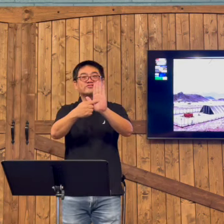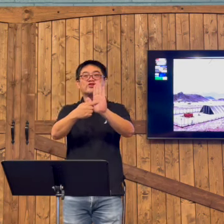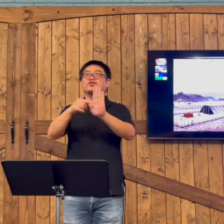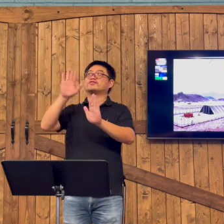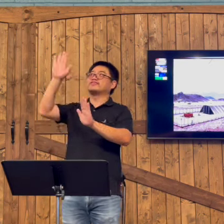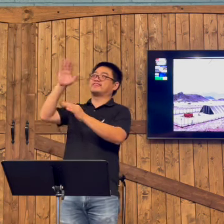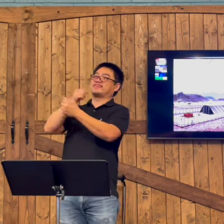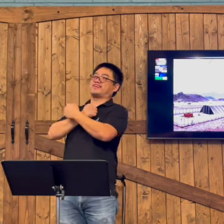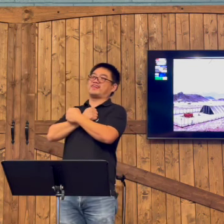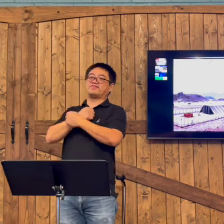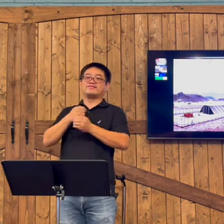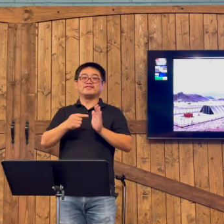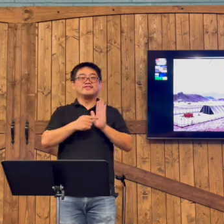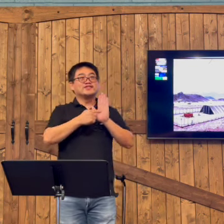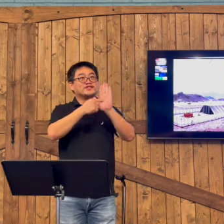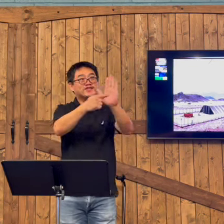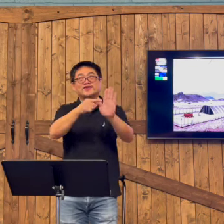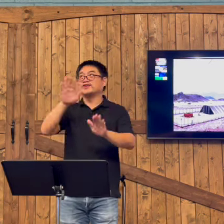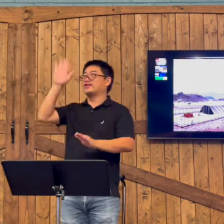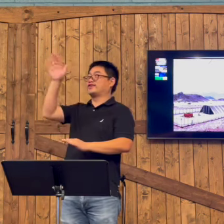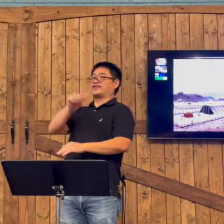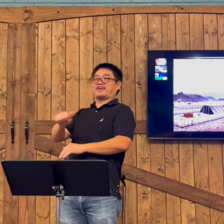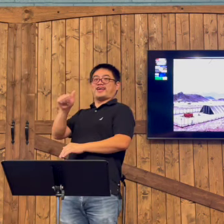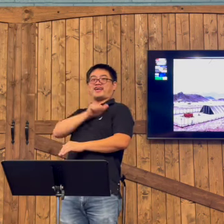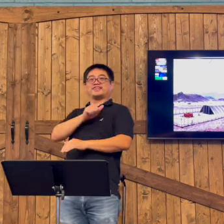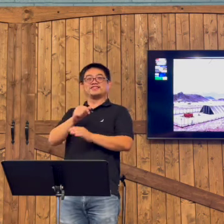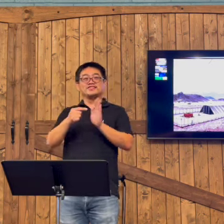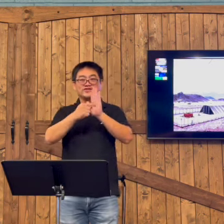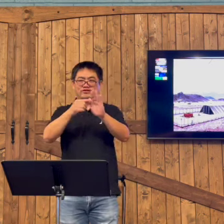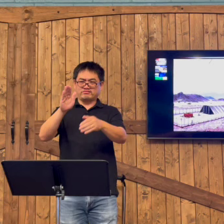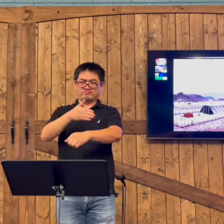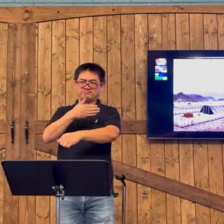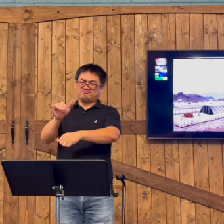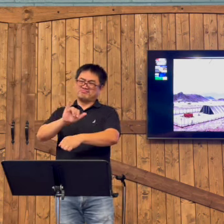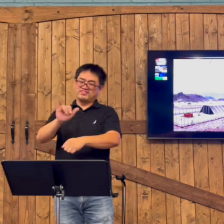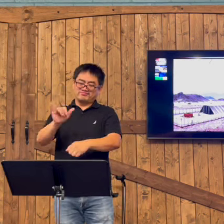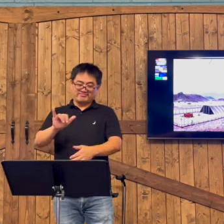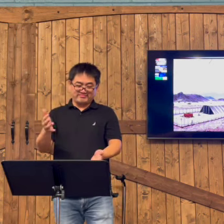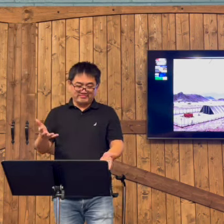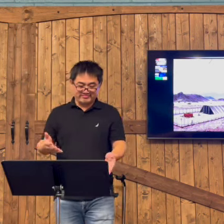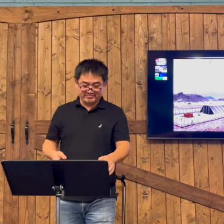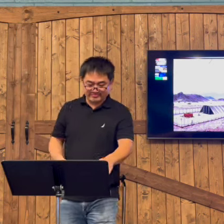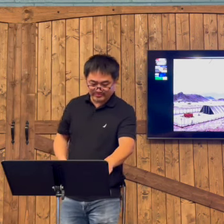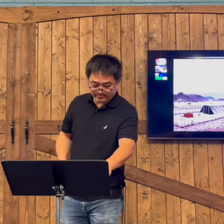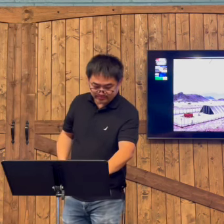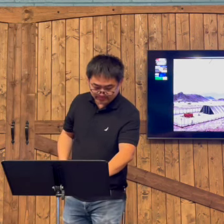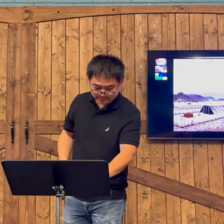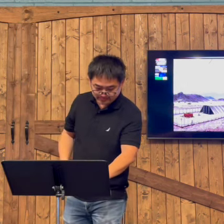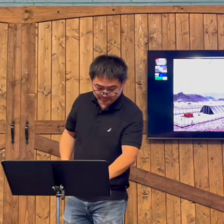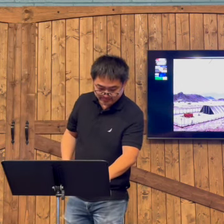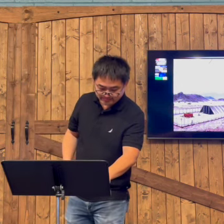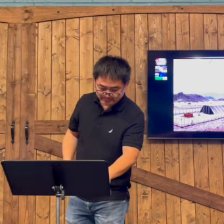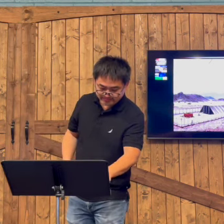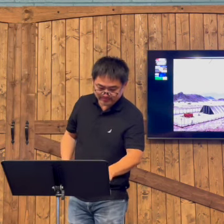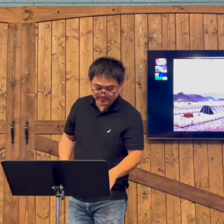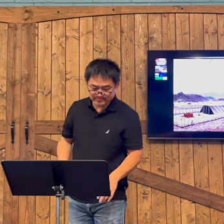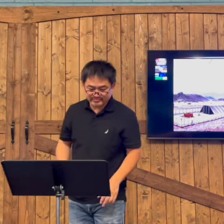Christ. Just like that song says. That we need to show His love. We need to show His character. Just like the song just said.